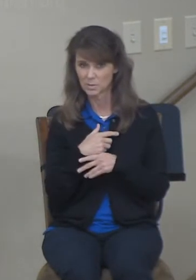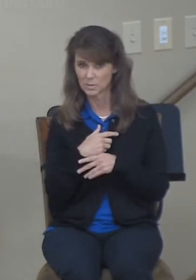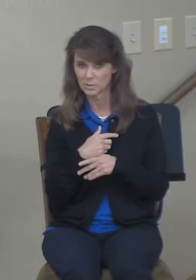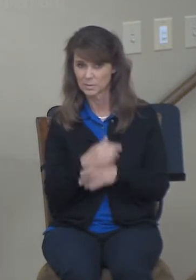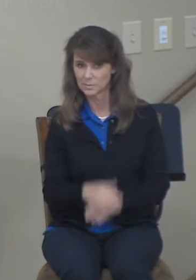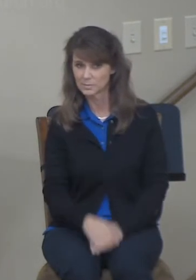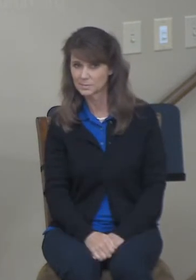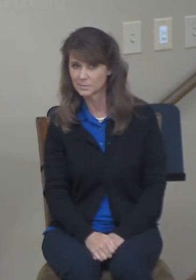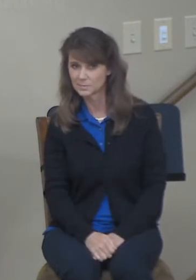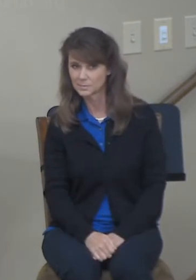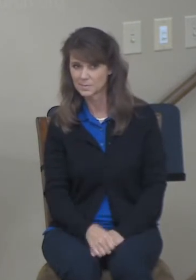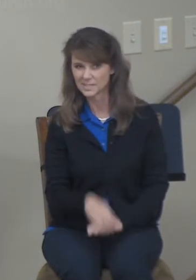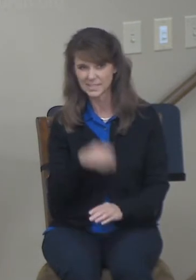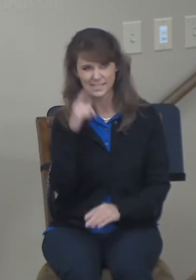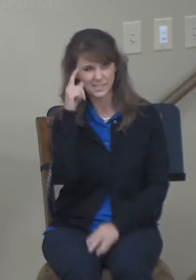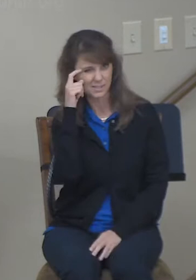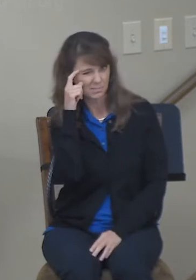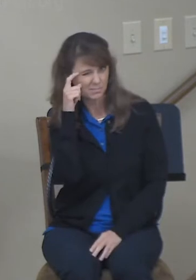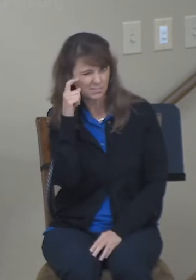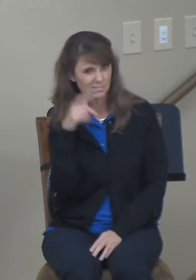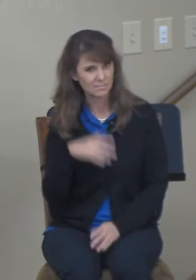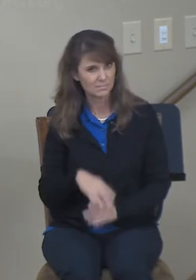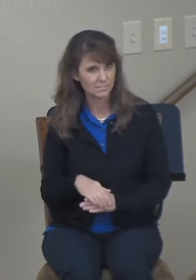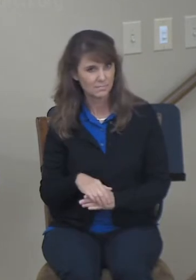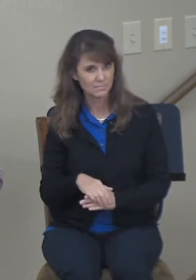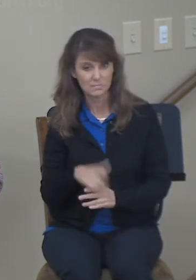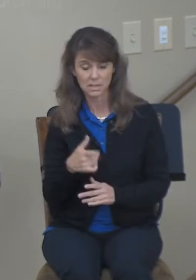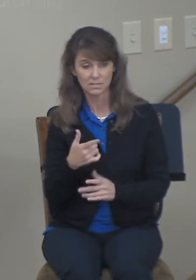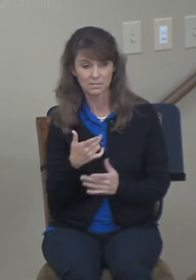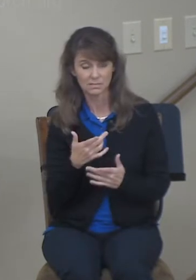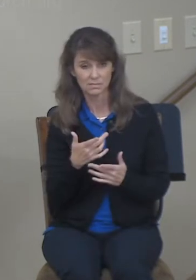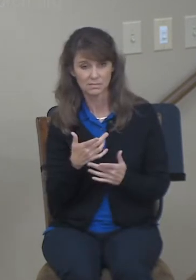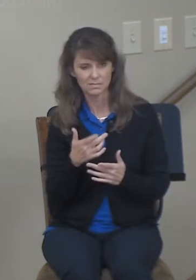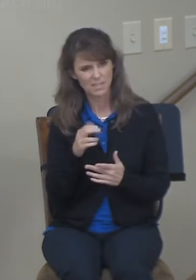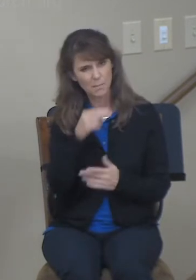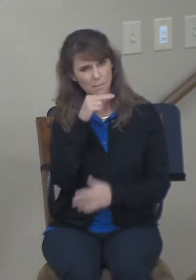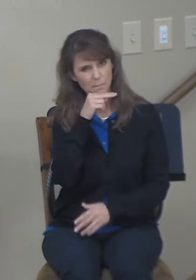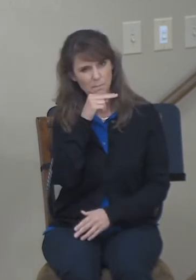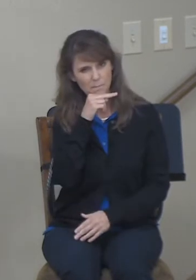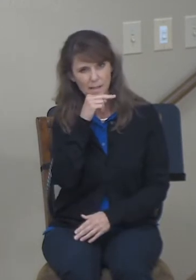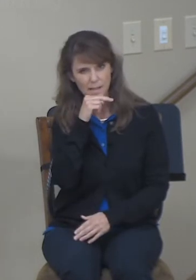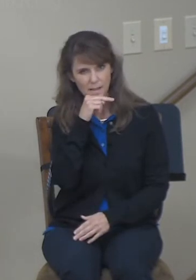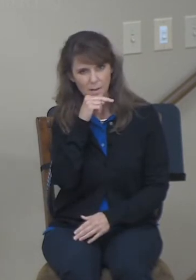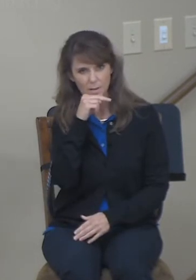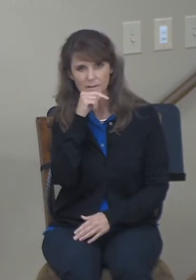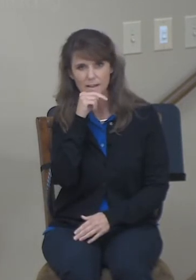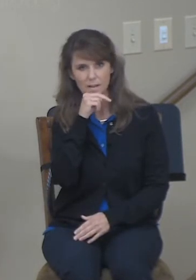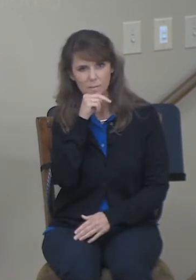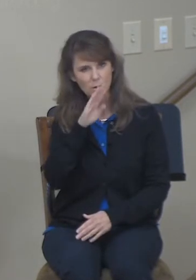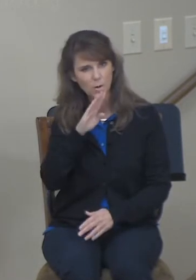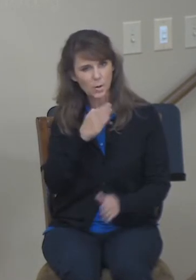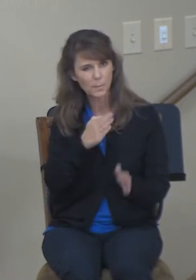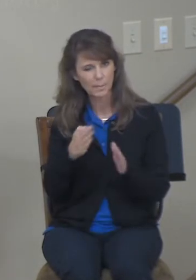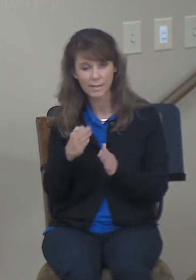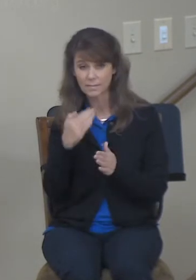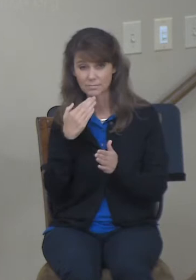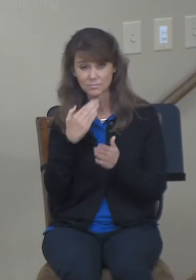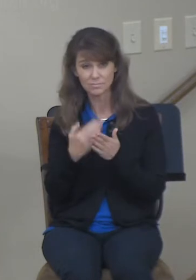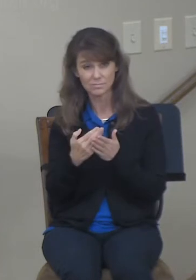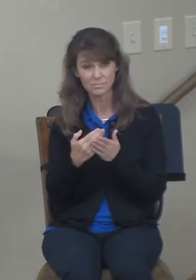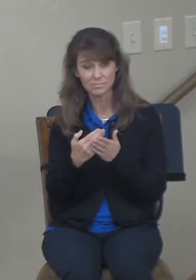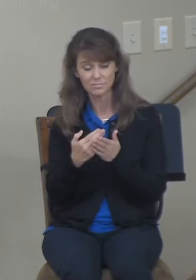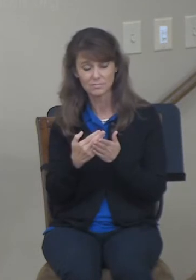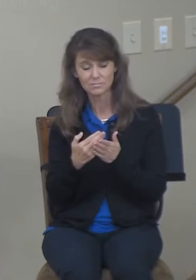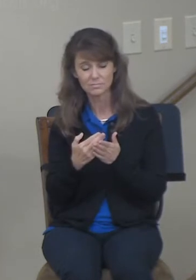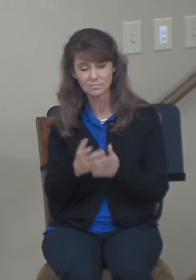it worked to some degree. What do we make about Naomi's plan? Well, I'll tell you, commentators are somewhat